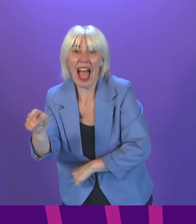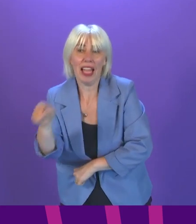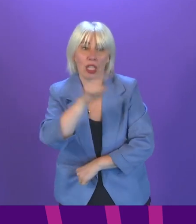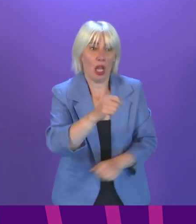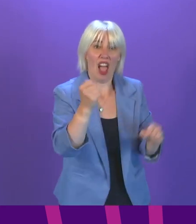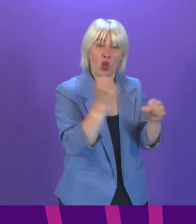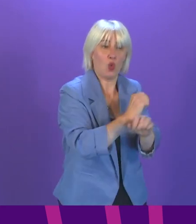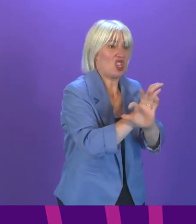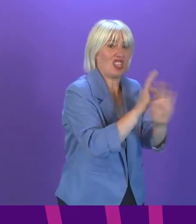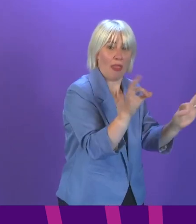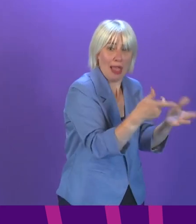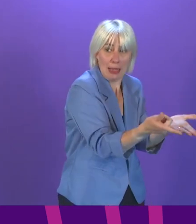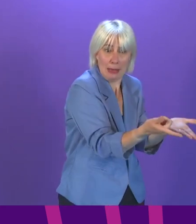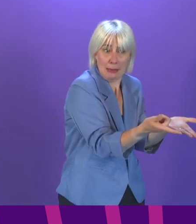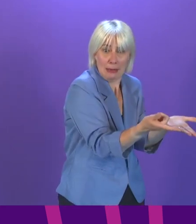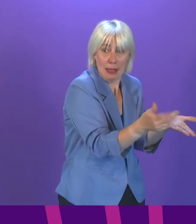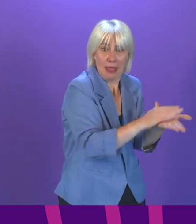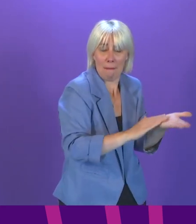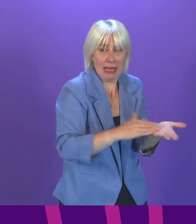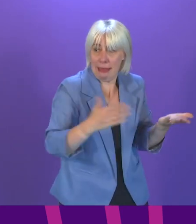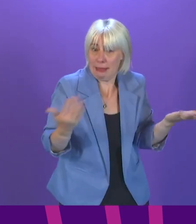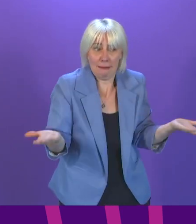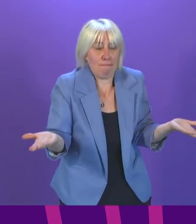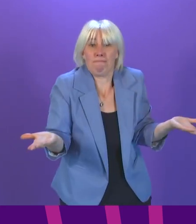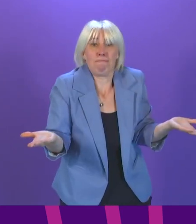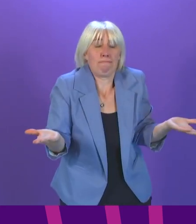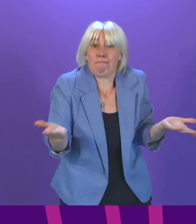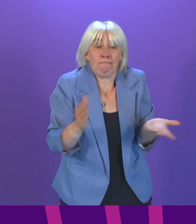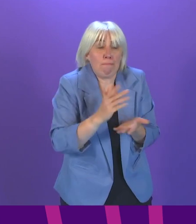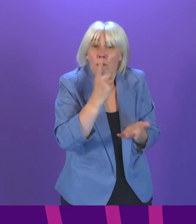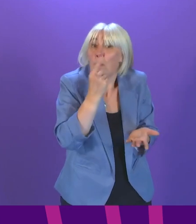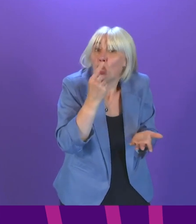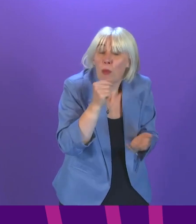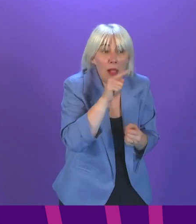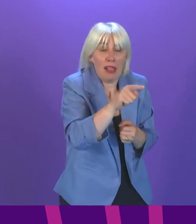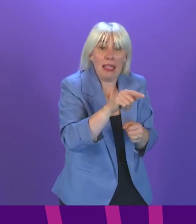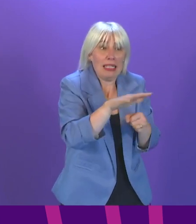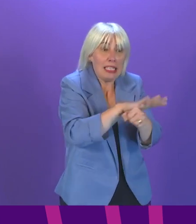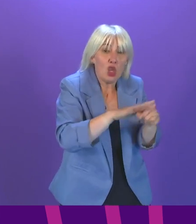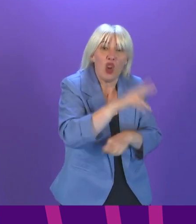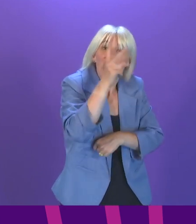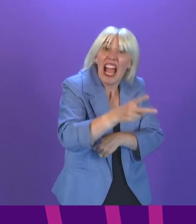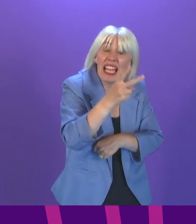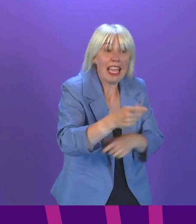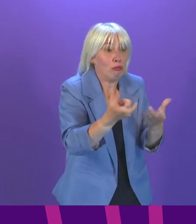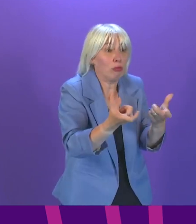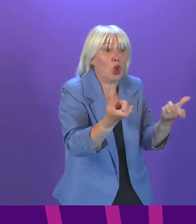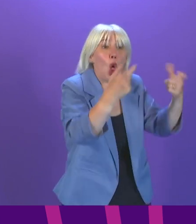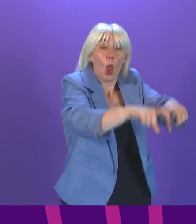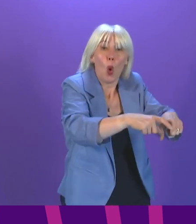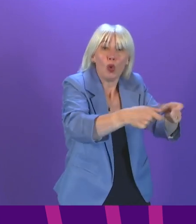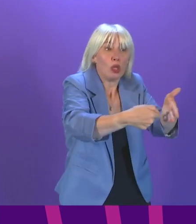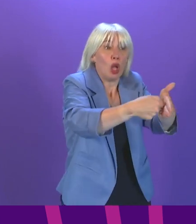is not doing nothing. The alternative to that may well be facing the situation of having to have further periods of closure